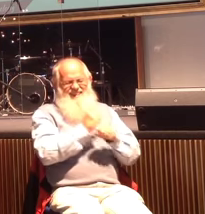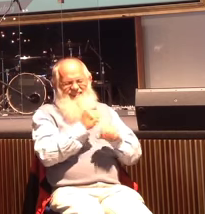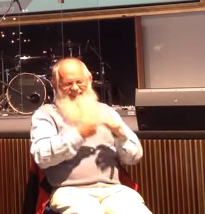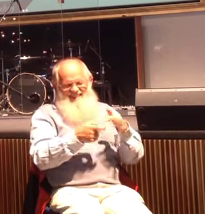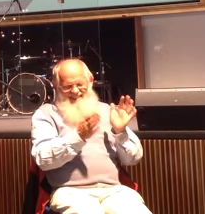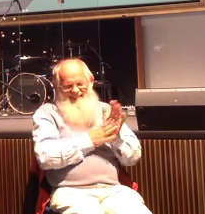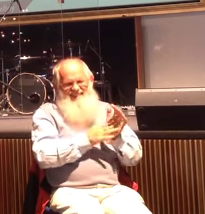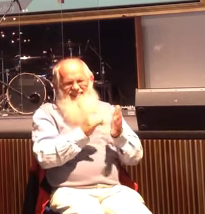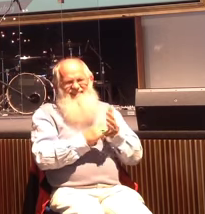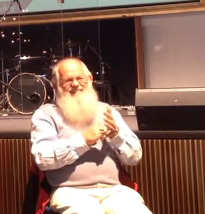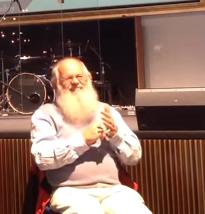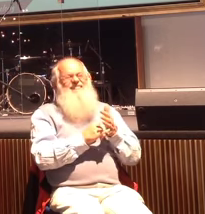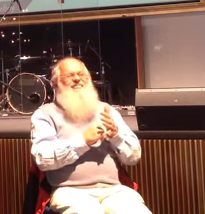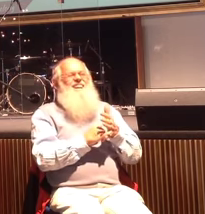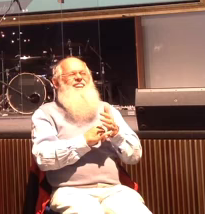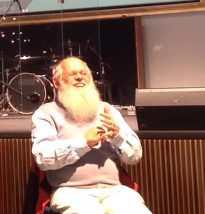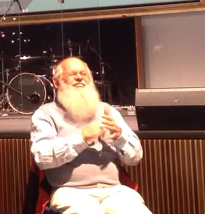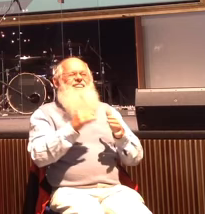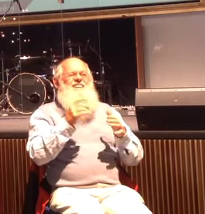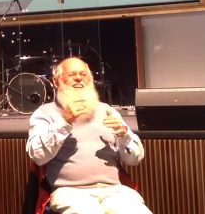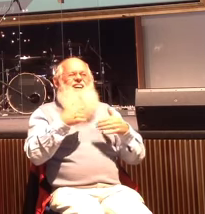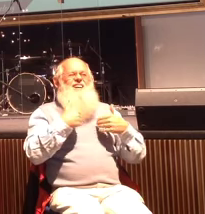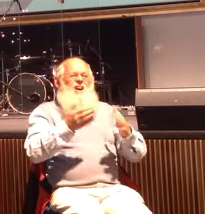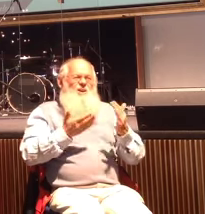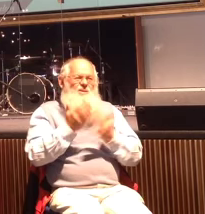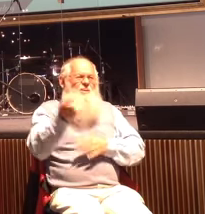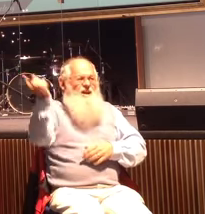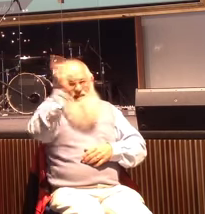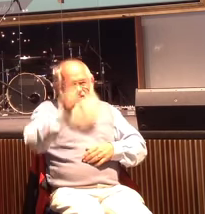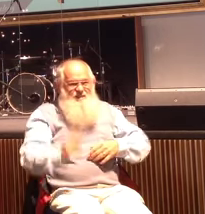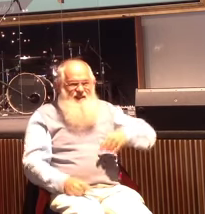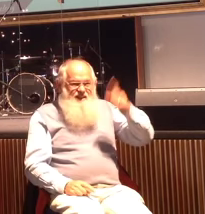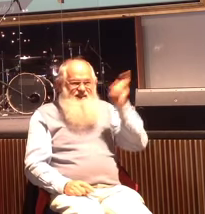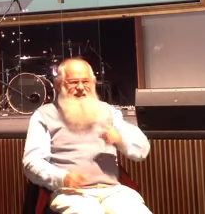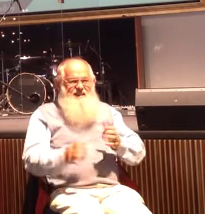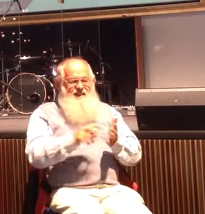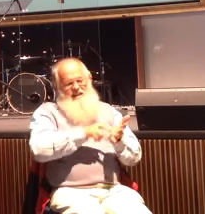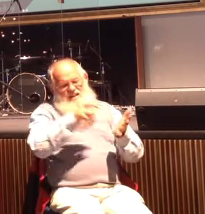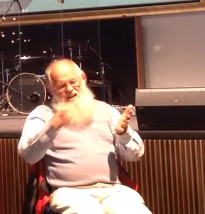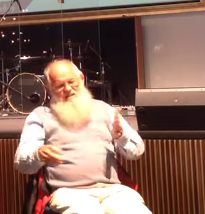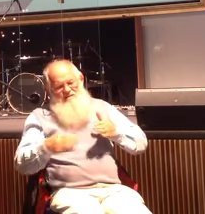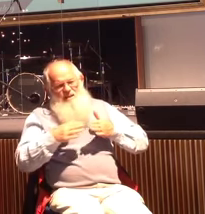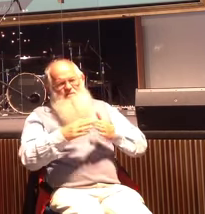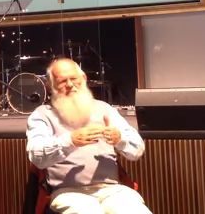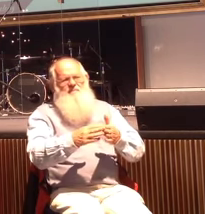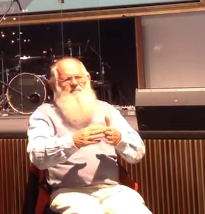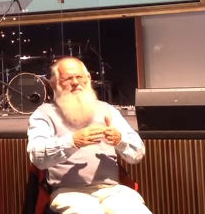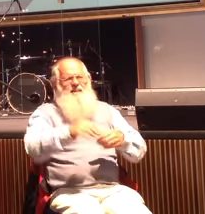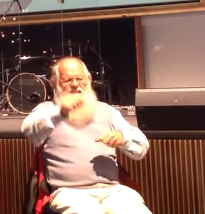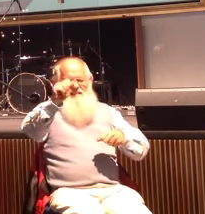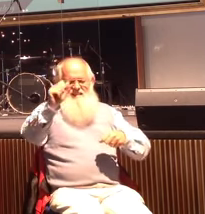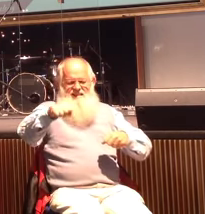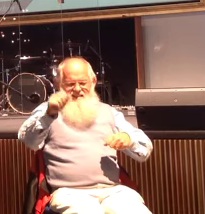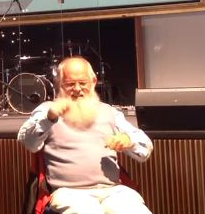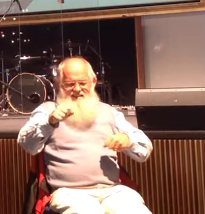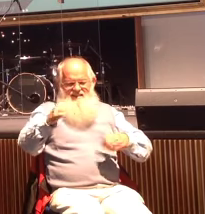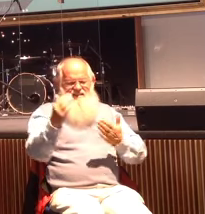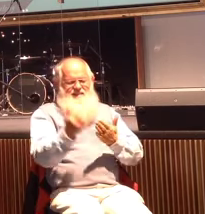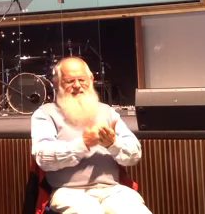What happened is they've just gone through a storm. They get off the boat, and they're like, yes, safety, and they look up, and there's a naked